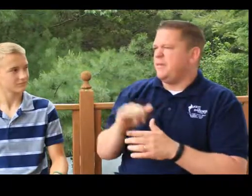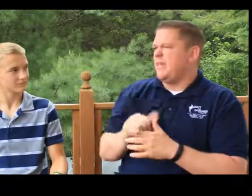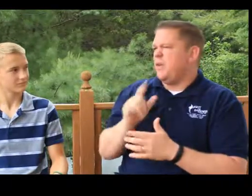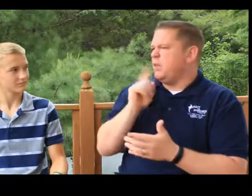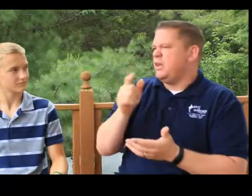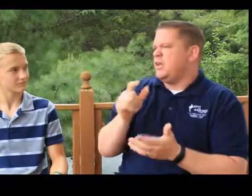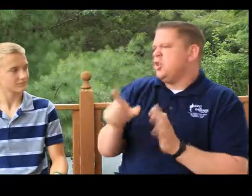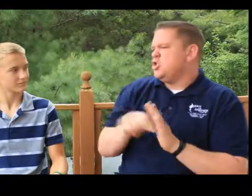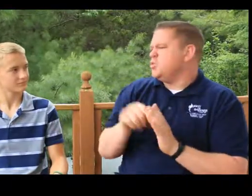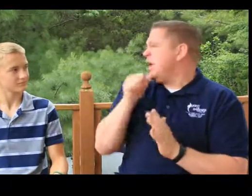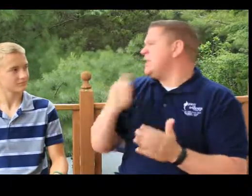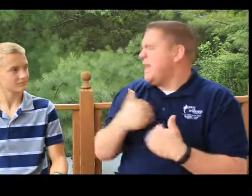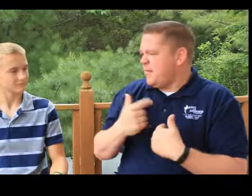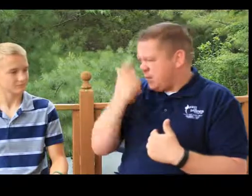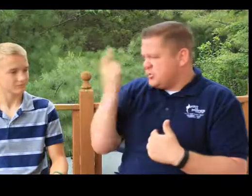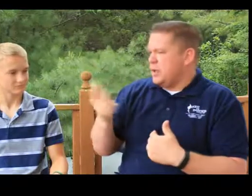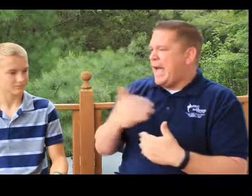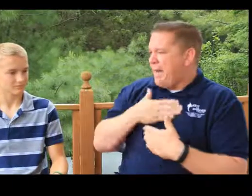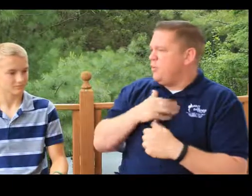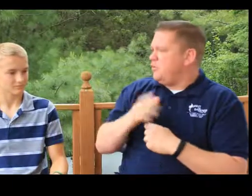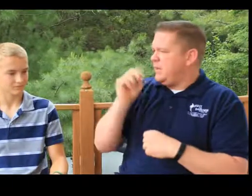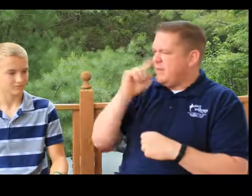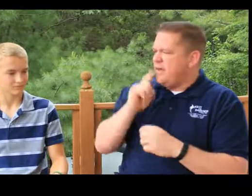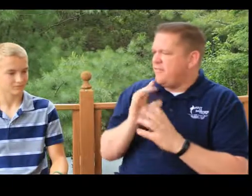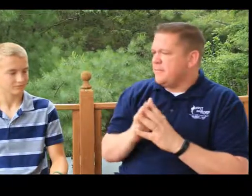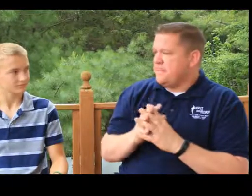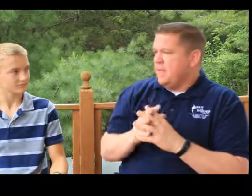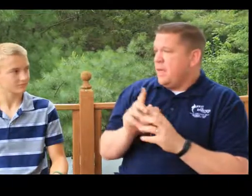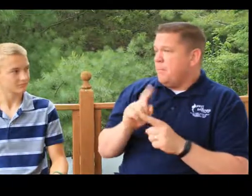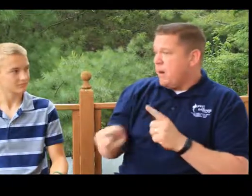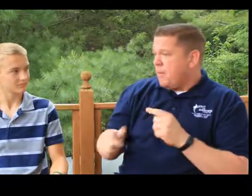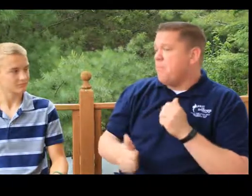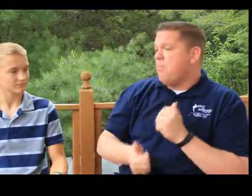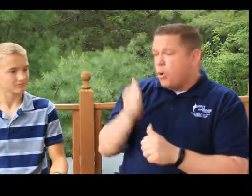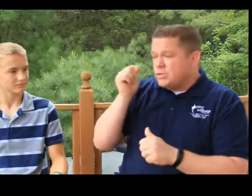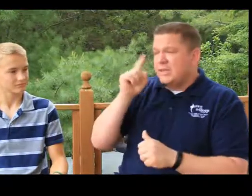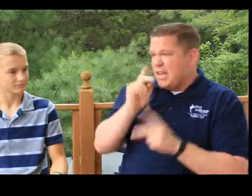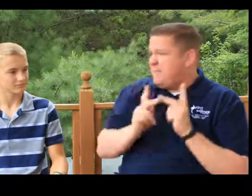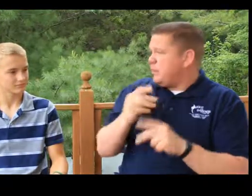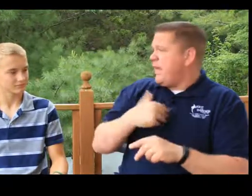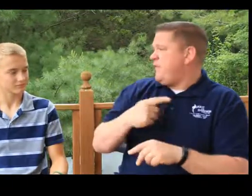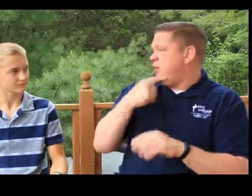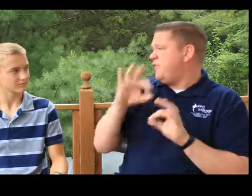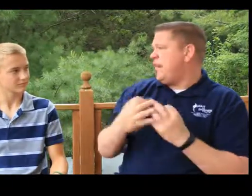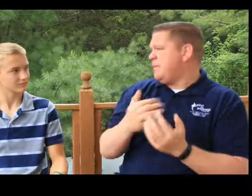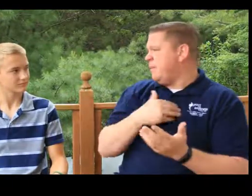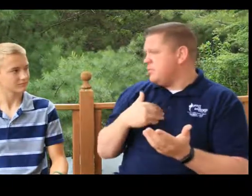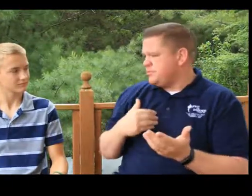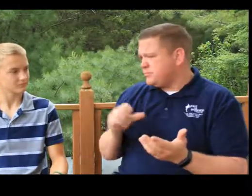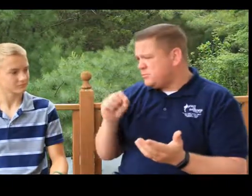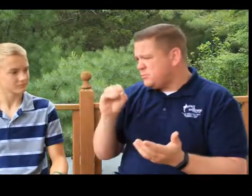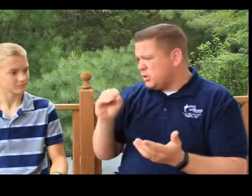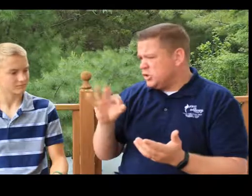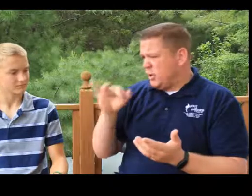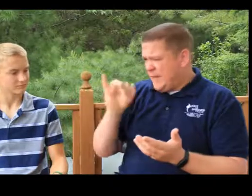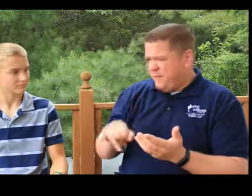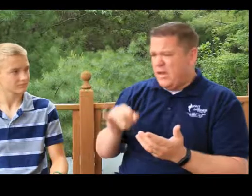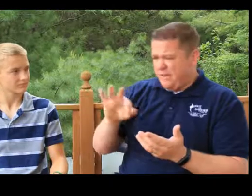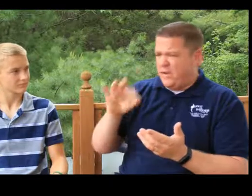that they really choose not to have because they're happy with being deaf. But most deaf people have hearing family members. So if a